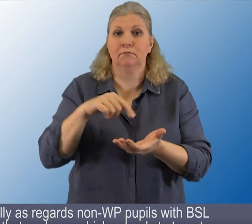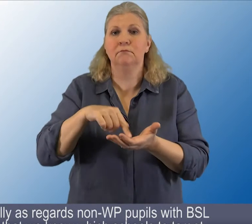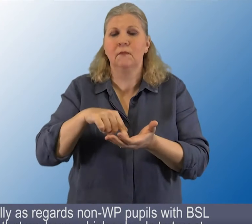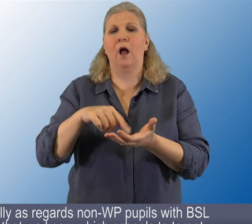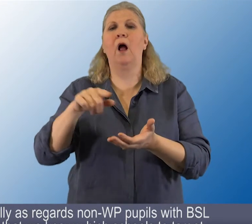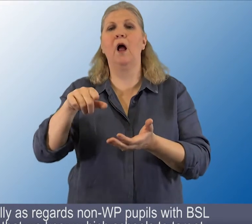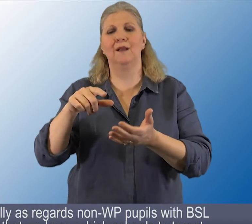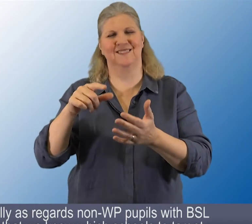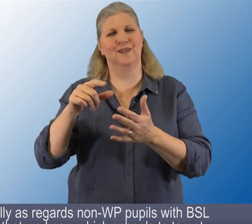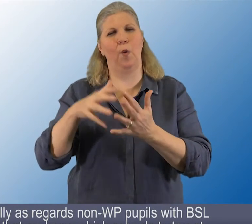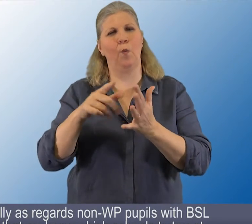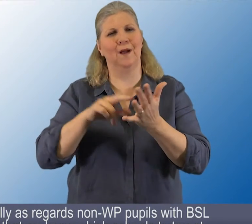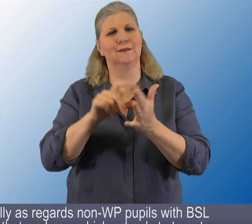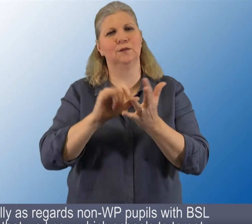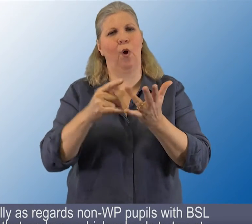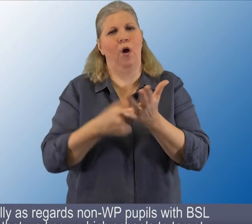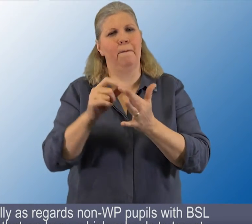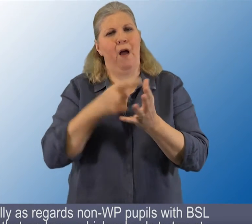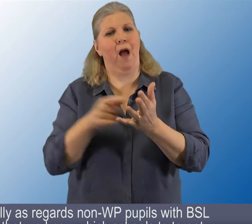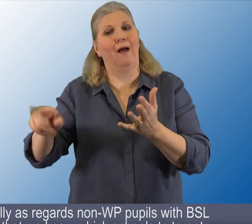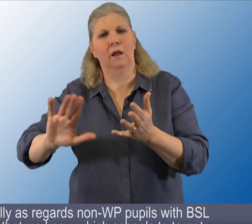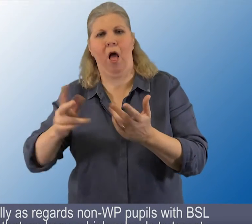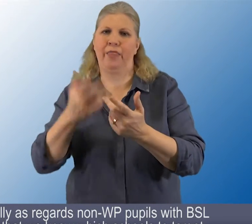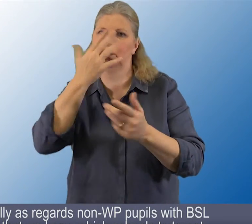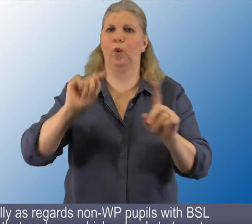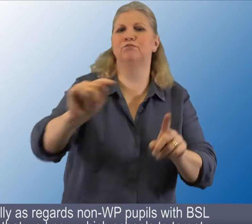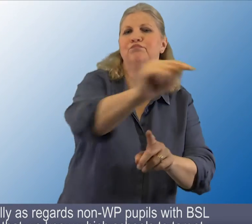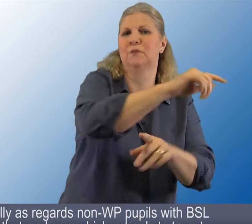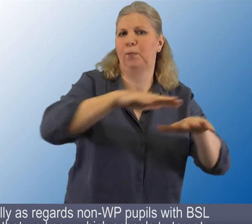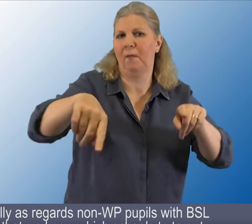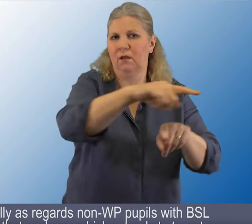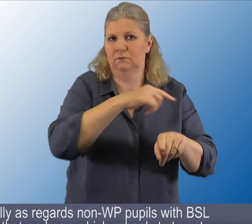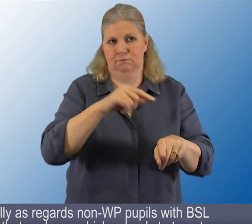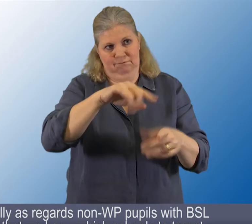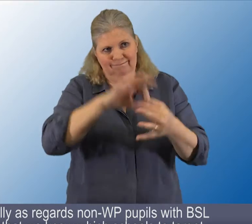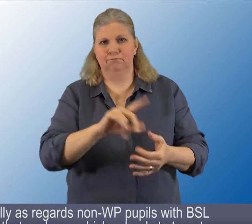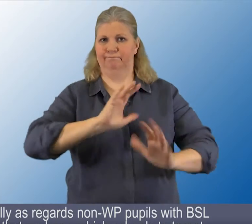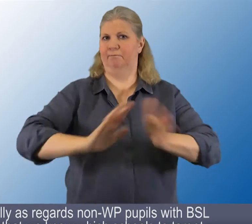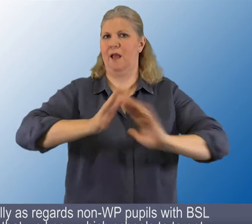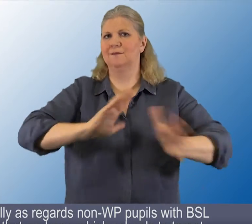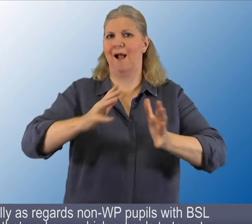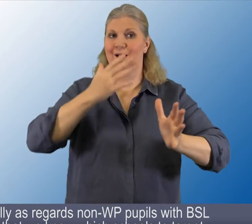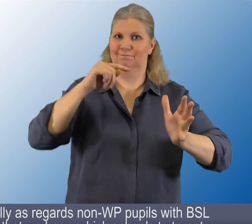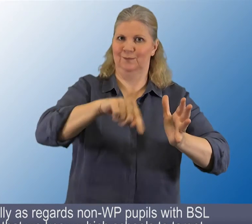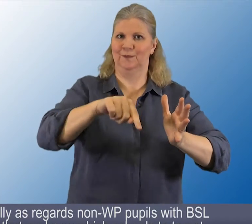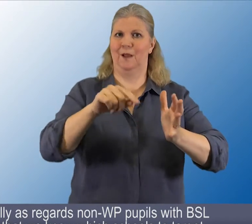Data stored centrally as regards non-WP pupils with BSL using parents so that we know which schools to target.